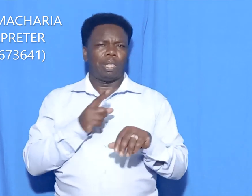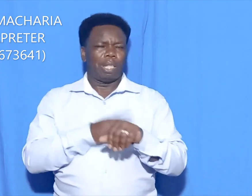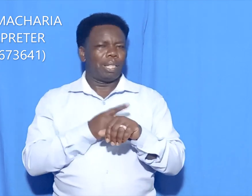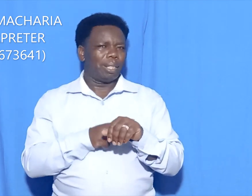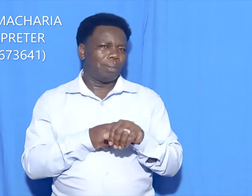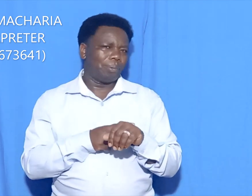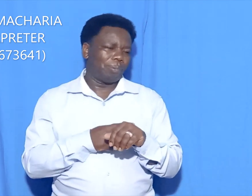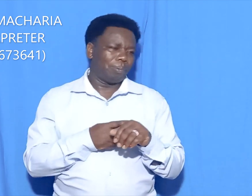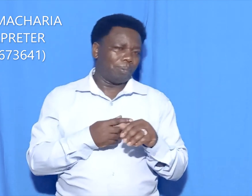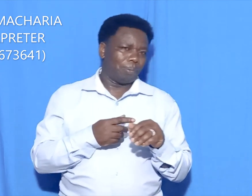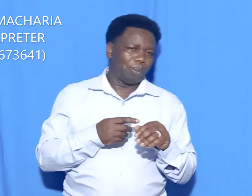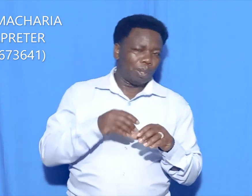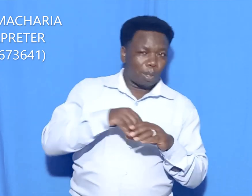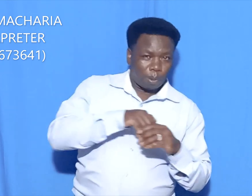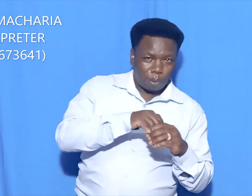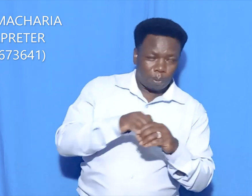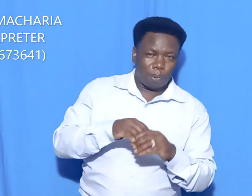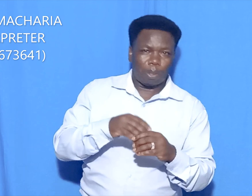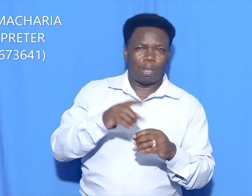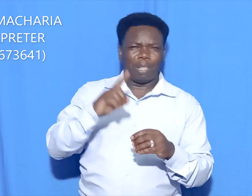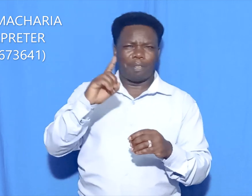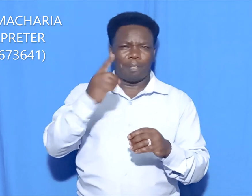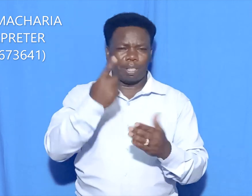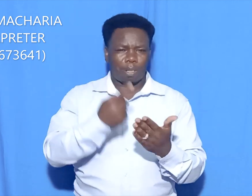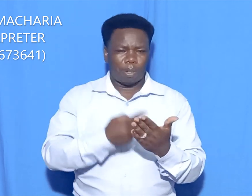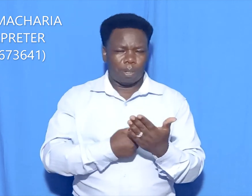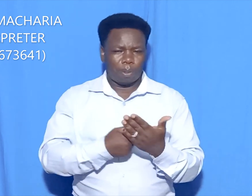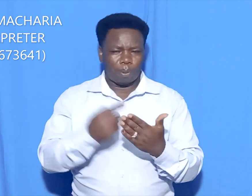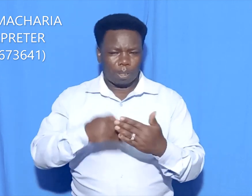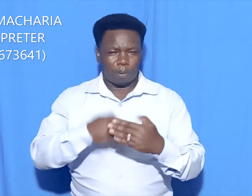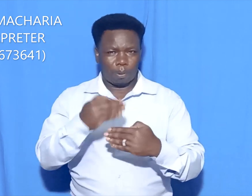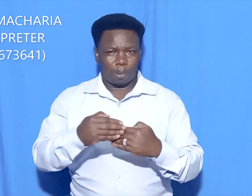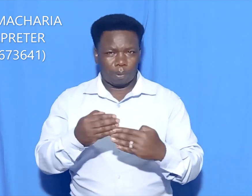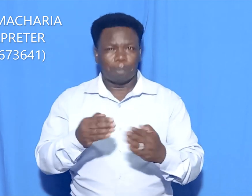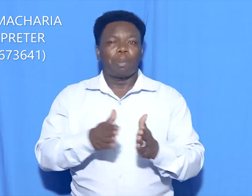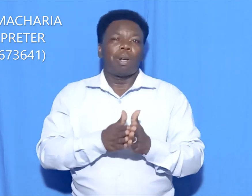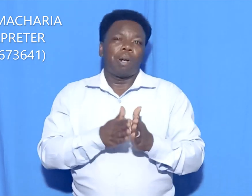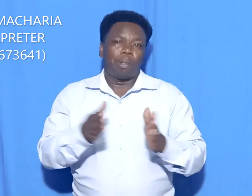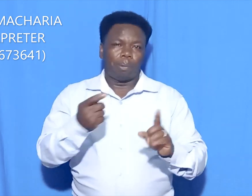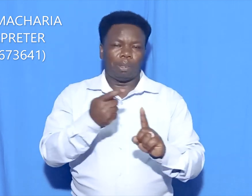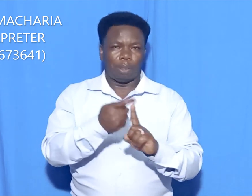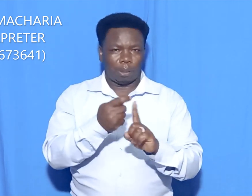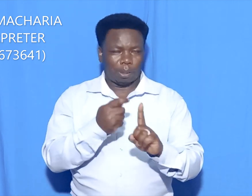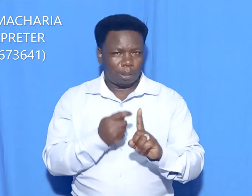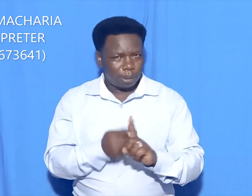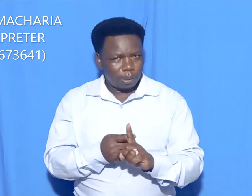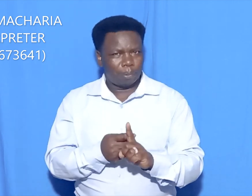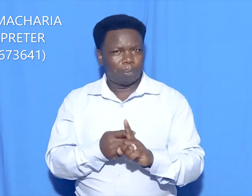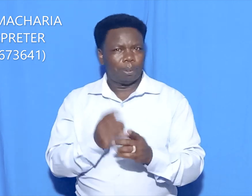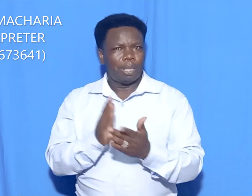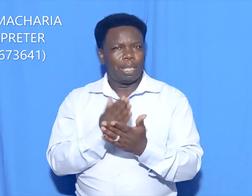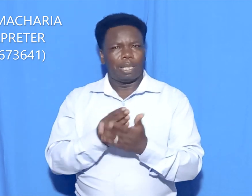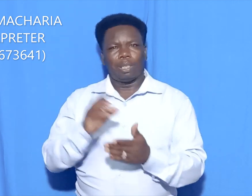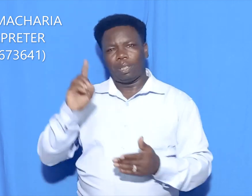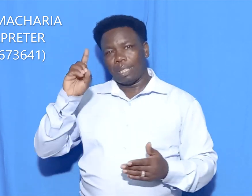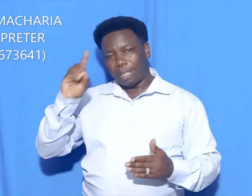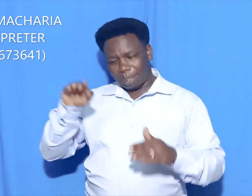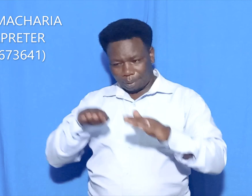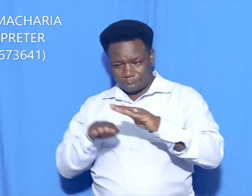15. 17. 24. 14. 16. 18. under evaluation is the